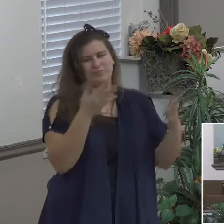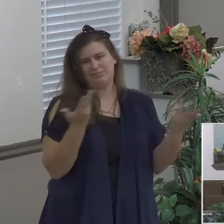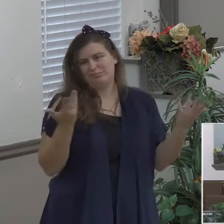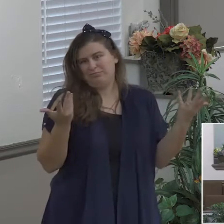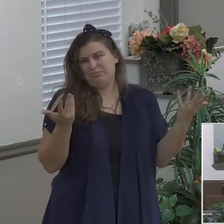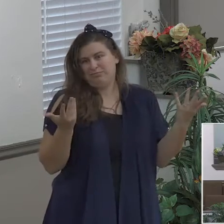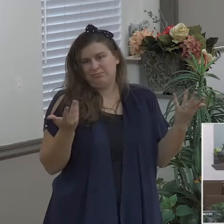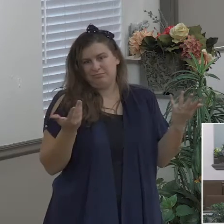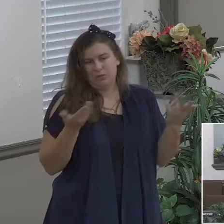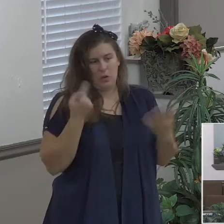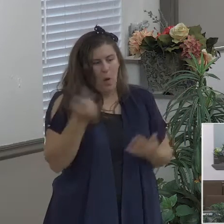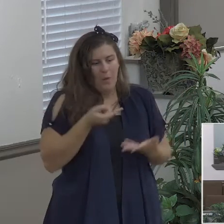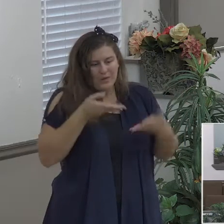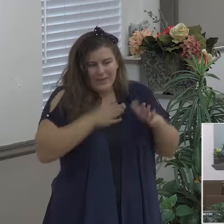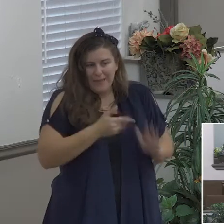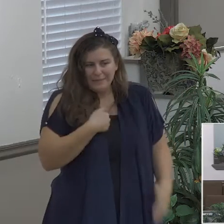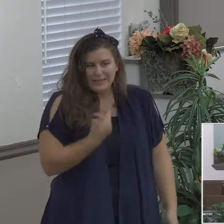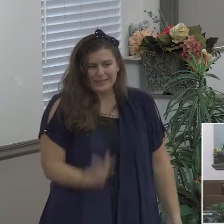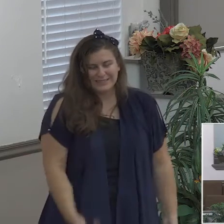you never shut the door